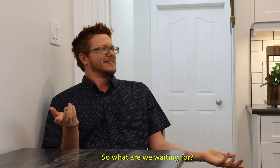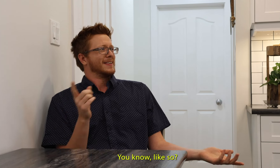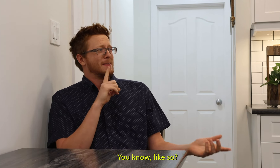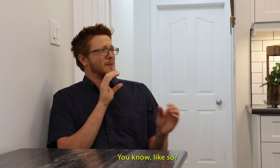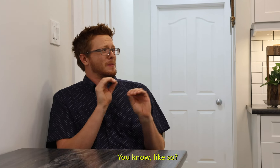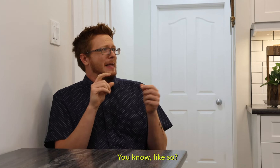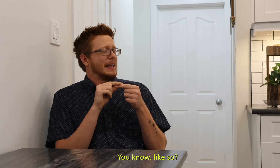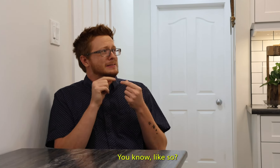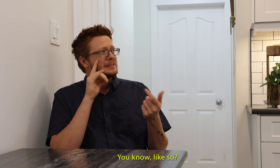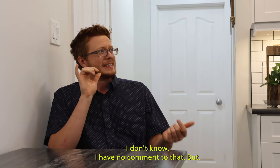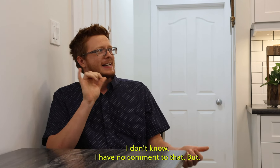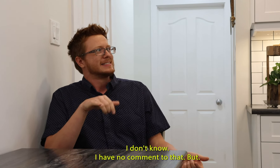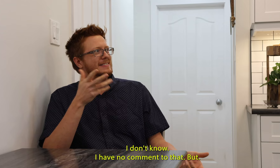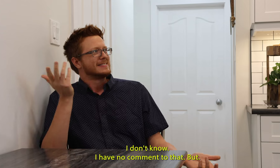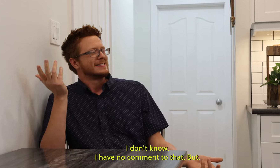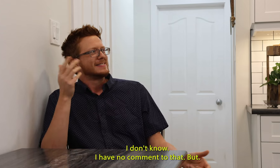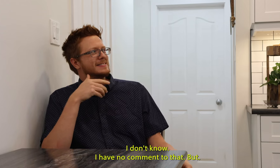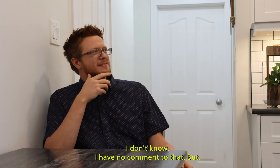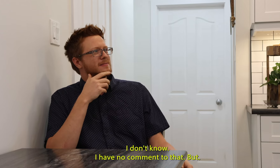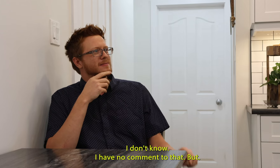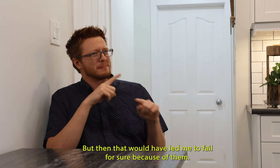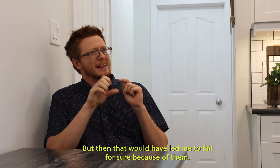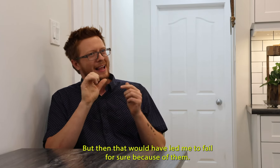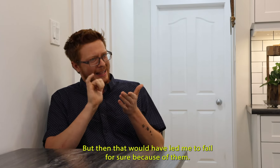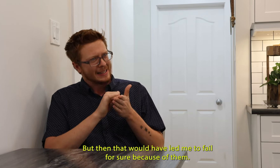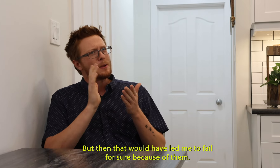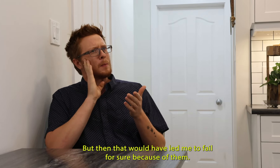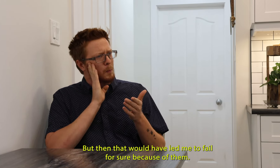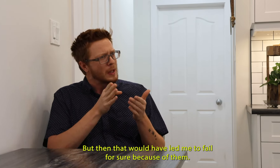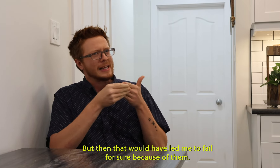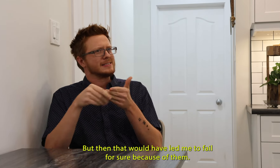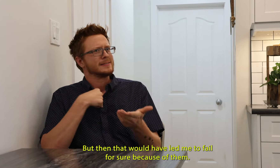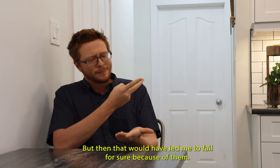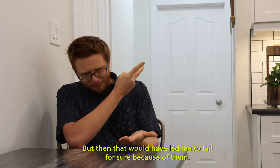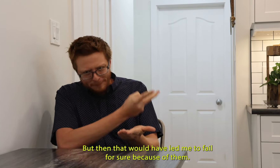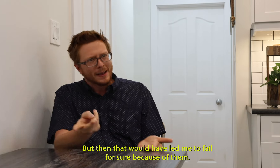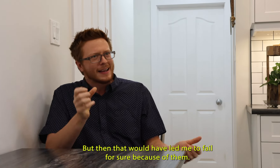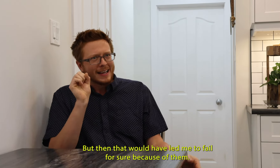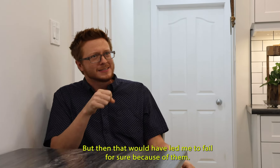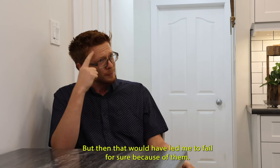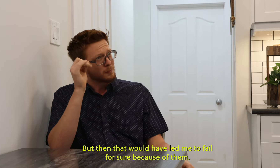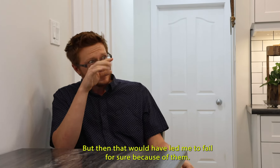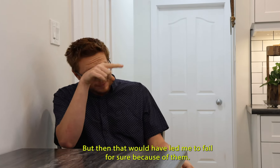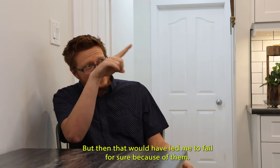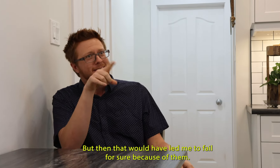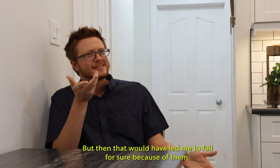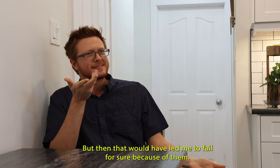You know, like, so, I don't know. have no comment to that, but then, but then that would have led me to fail for sure because